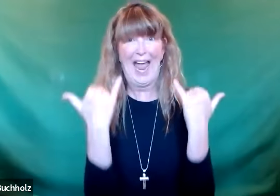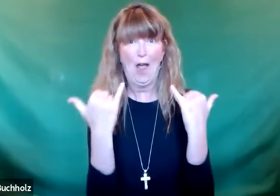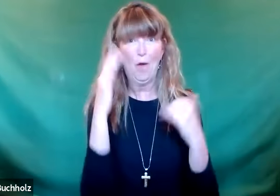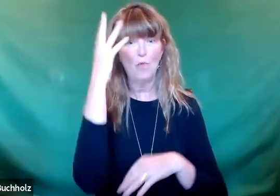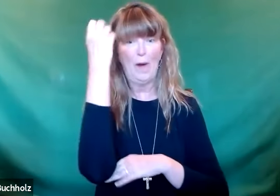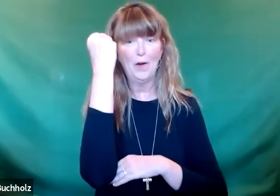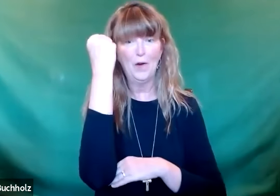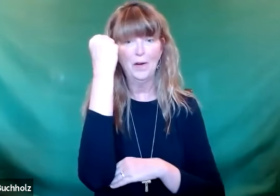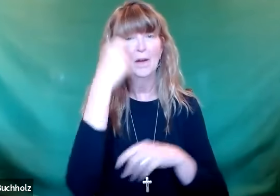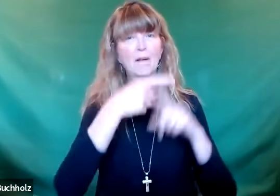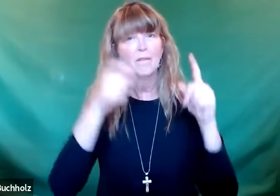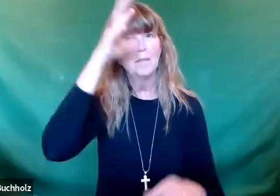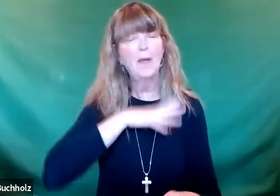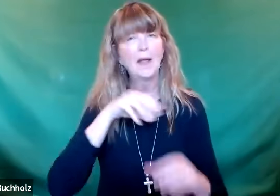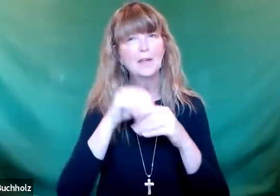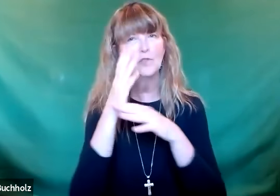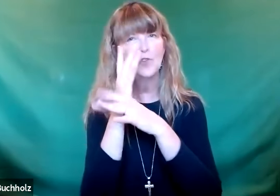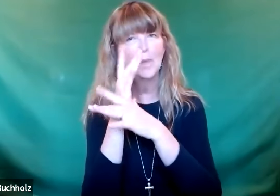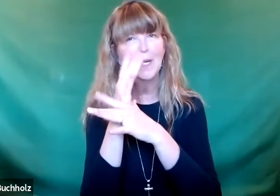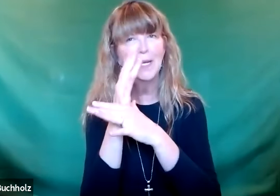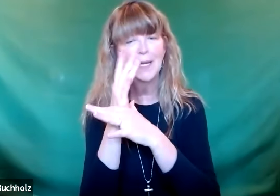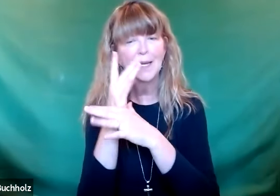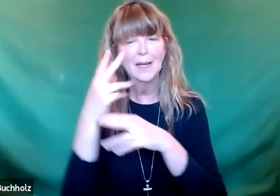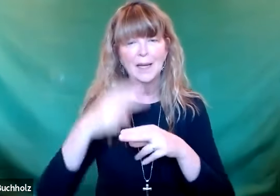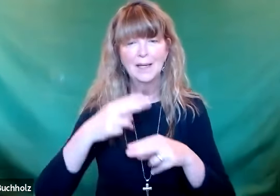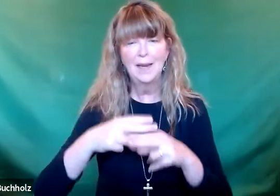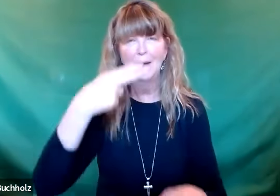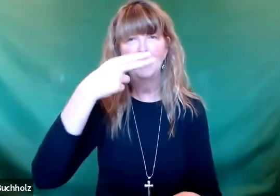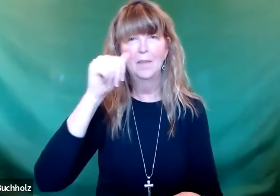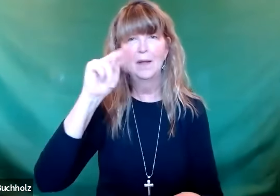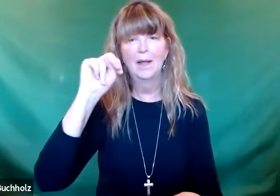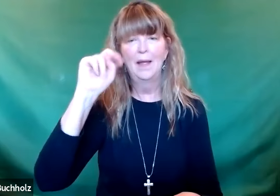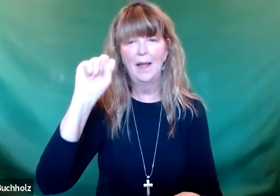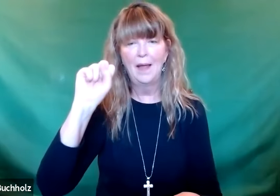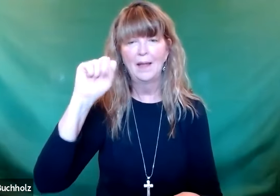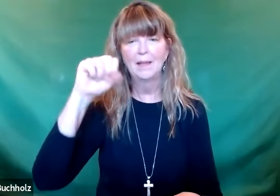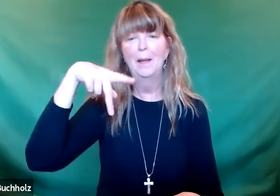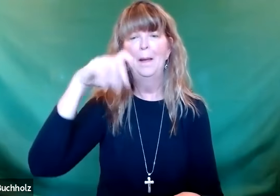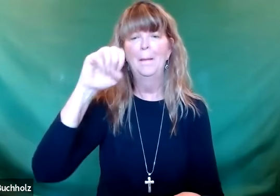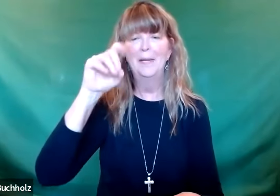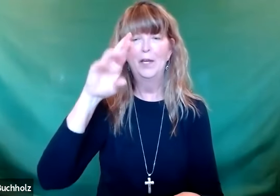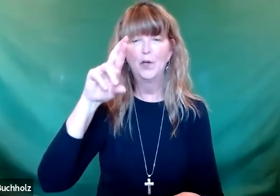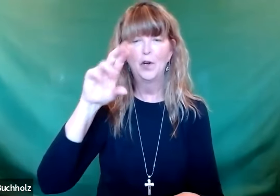the record for the tallest sunflower. Now this tallest sunflower now is held by a man in Germany,